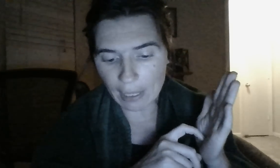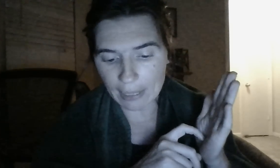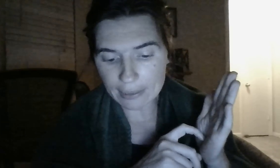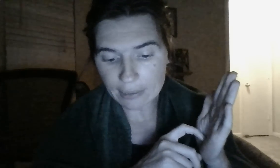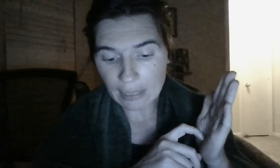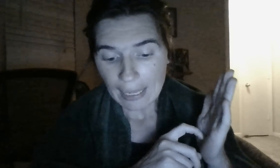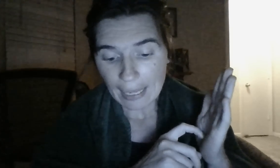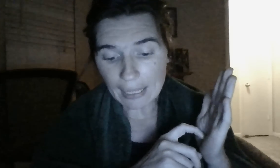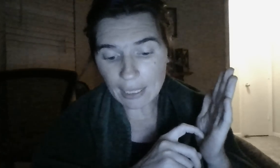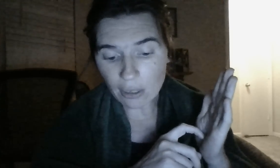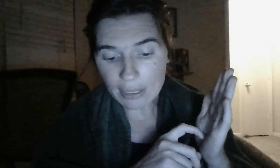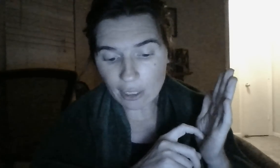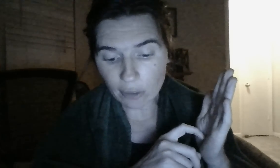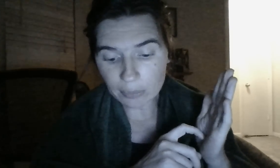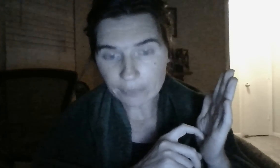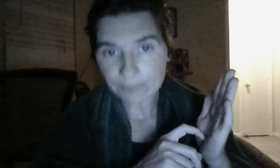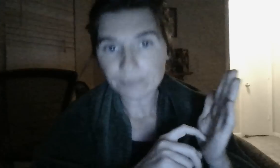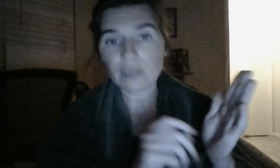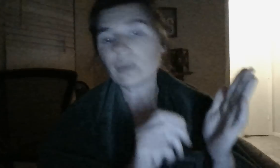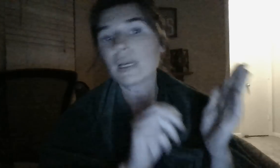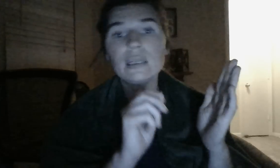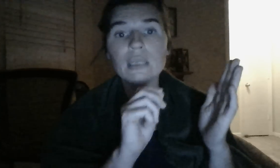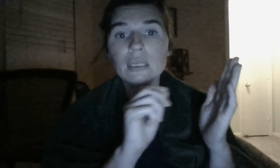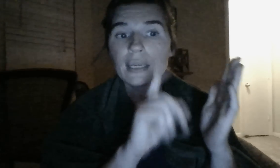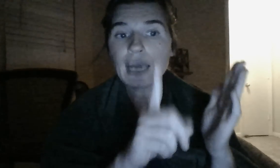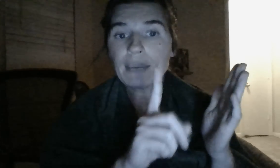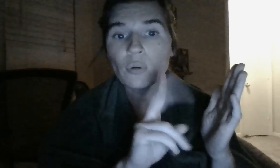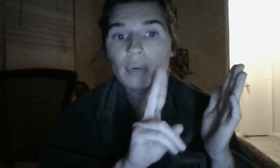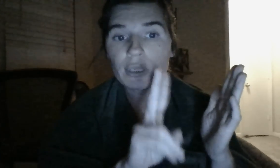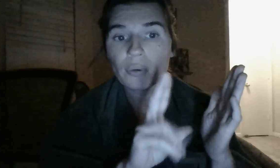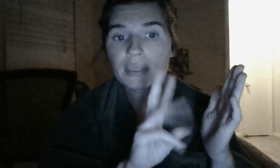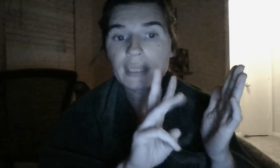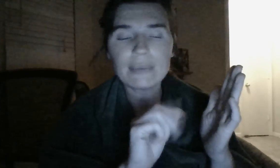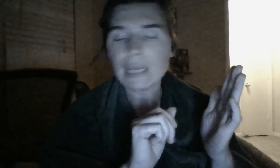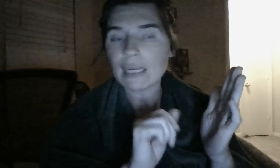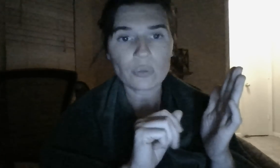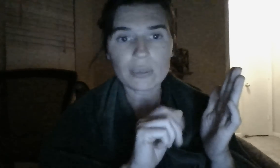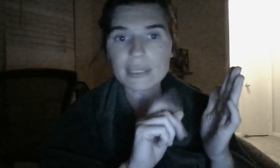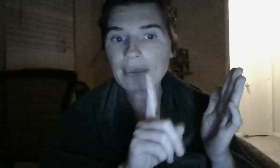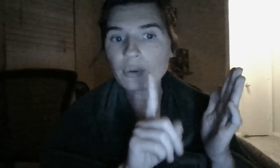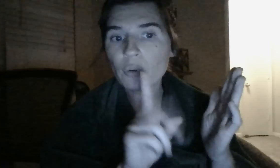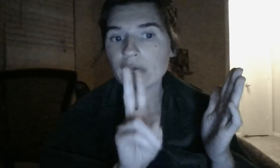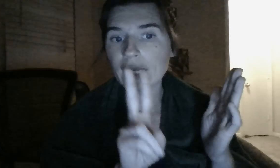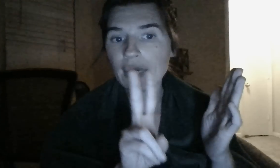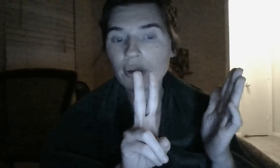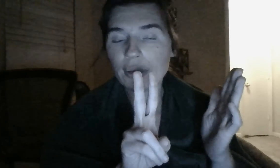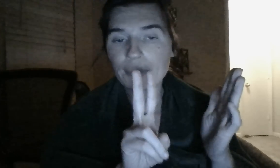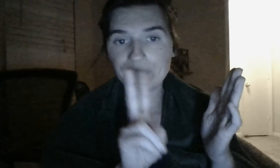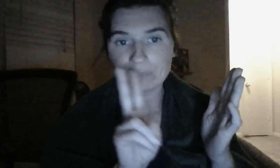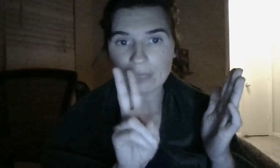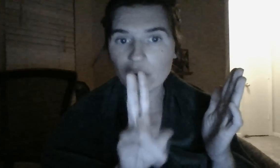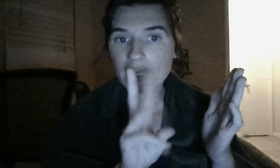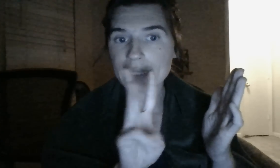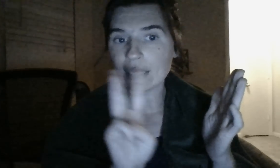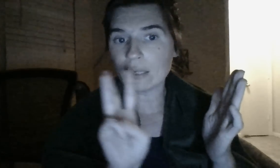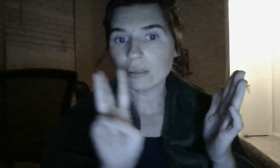ways. And an Aries helped. Okay. Capricorn, Taurus, uh, not a Taurus. Capricorn and, um, Aries and a,